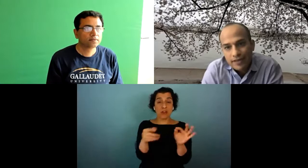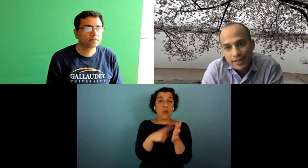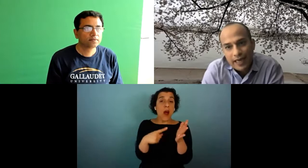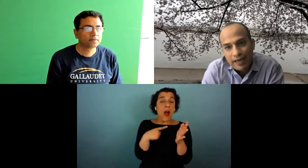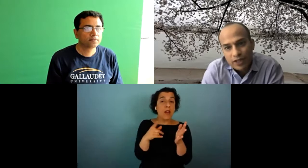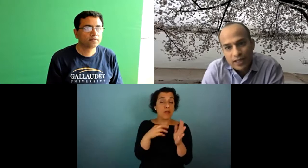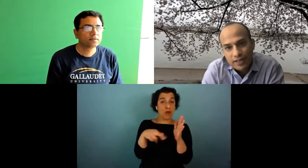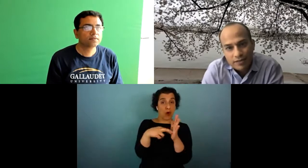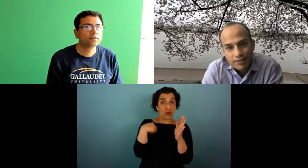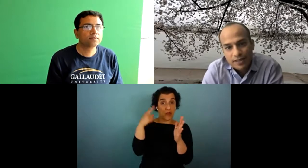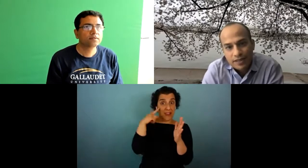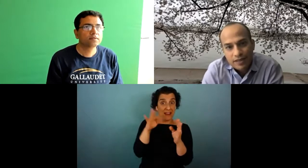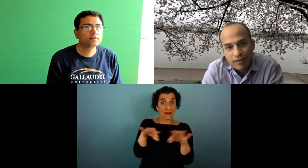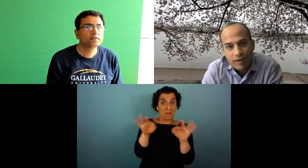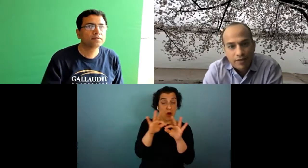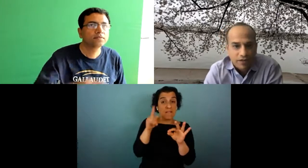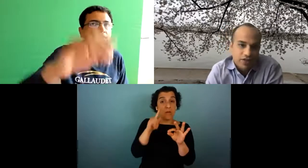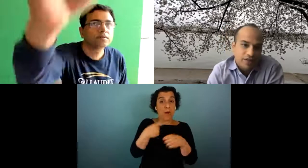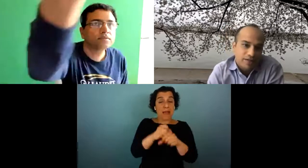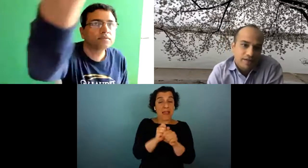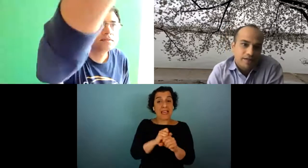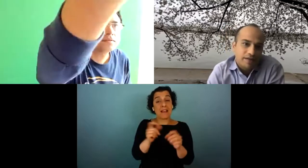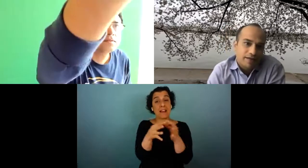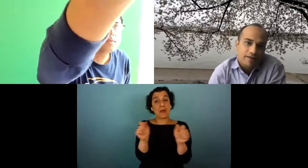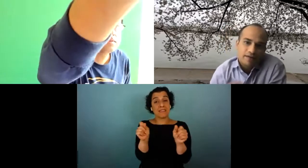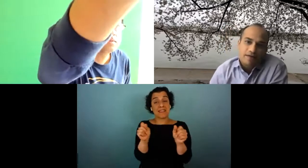sign language ai services or applications